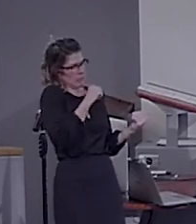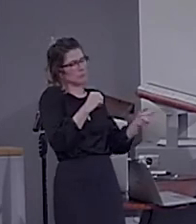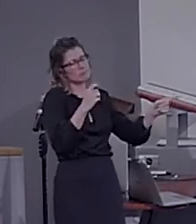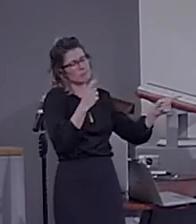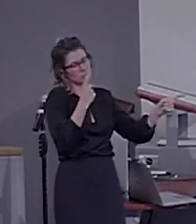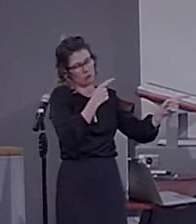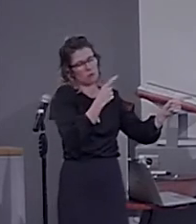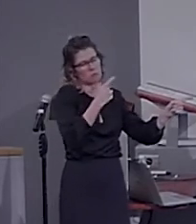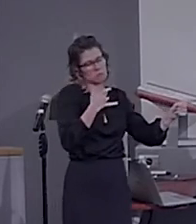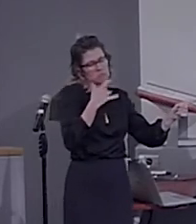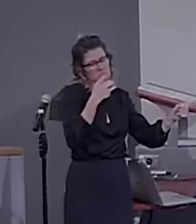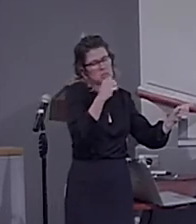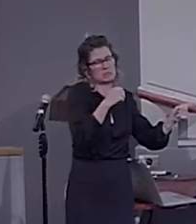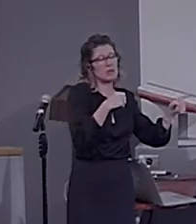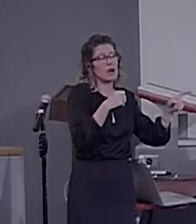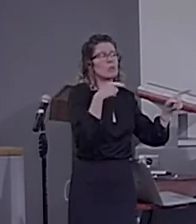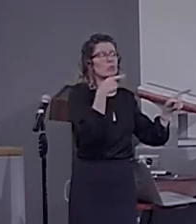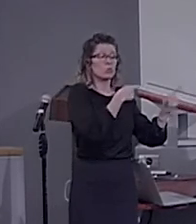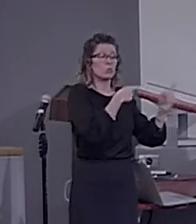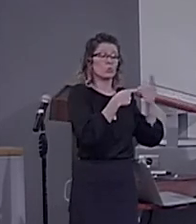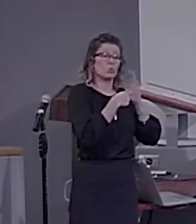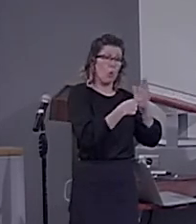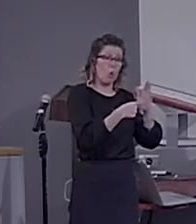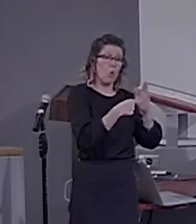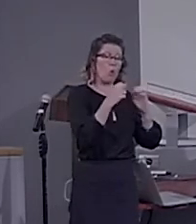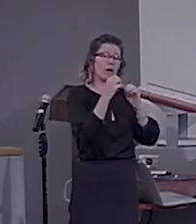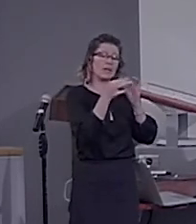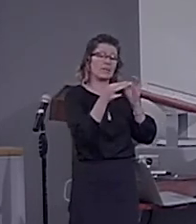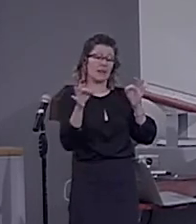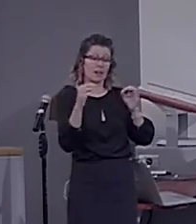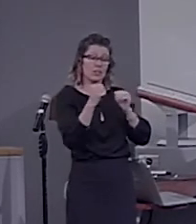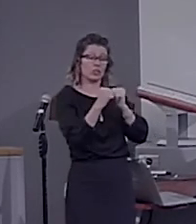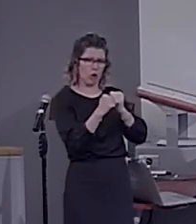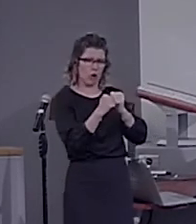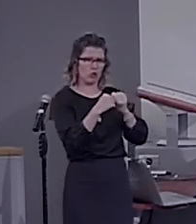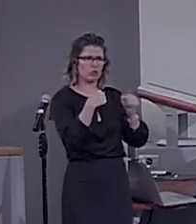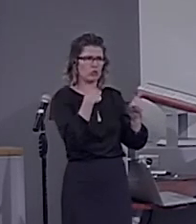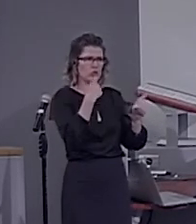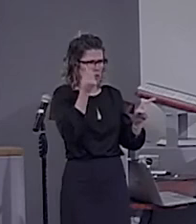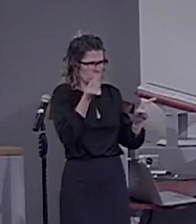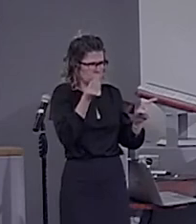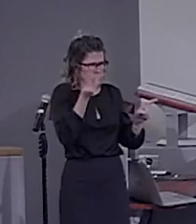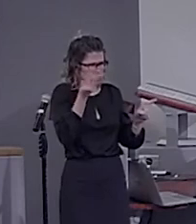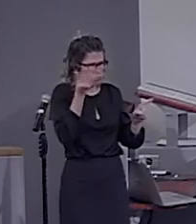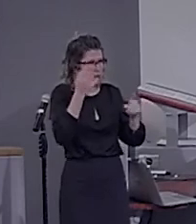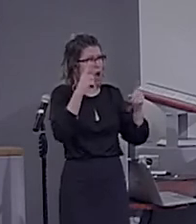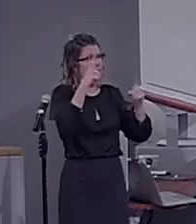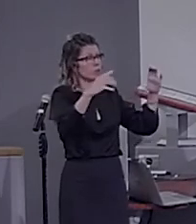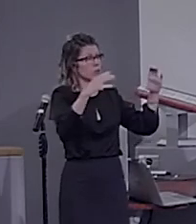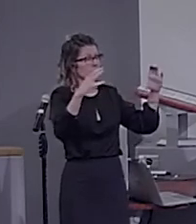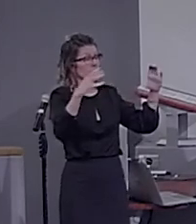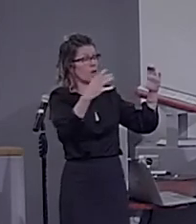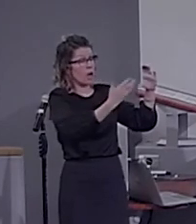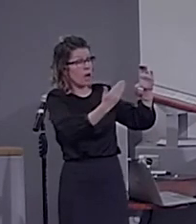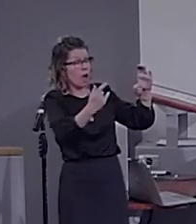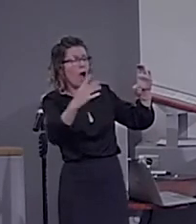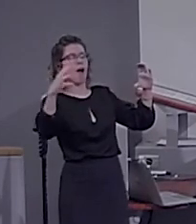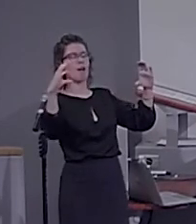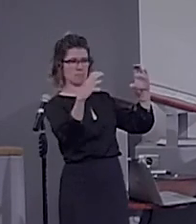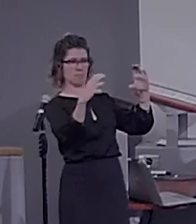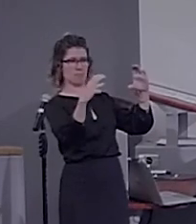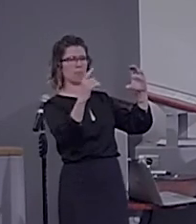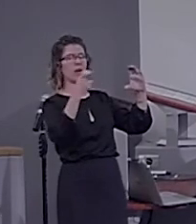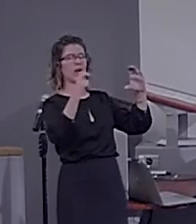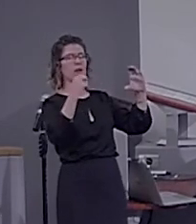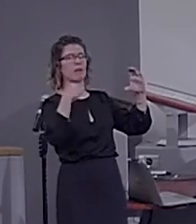on the sentence structure that there's an increase of activation until the nodes closes and then there's a drop. Yeah. So maybe if you were